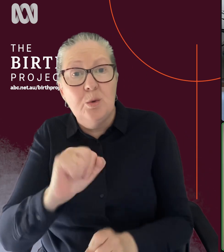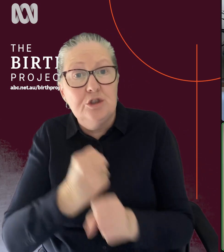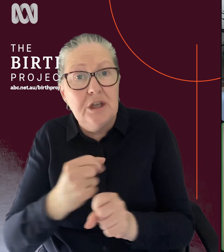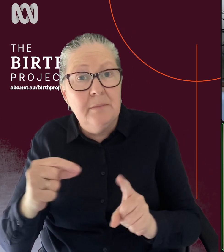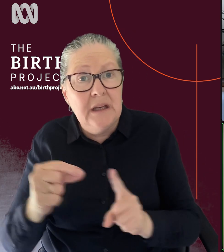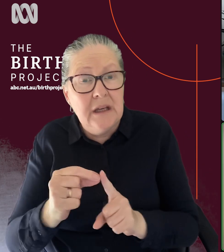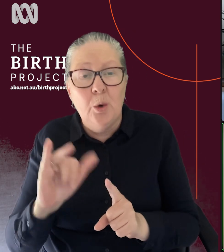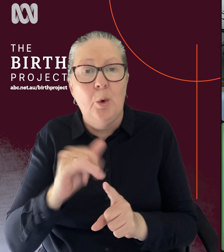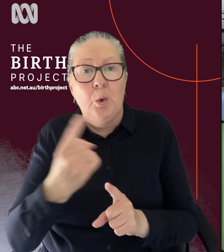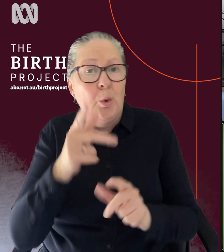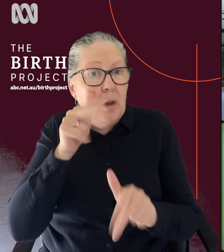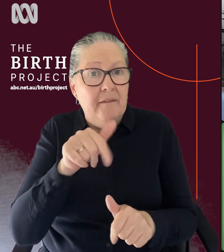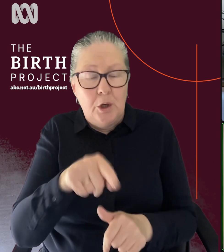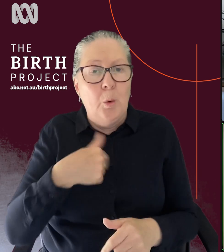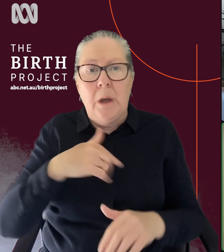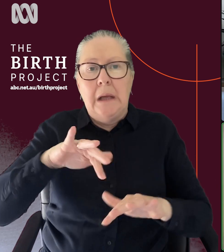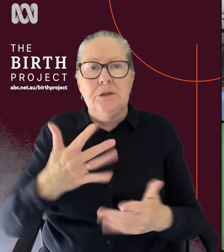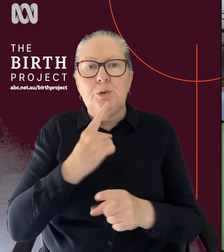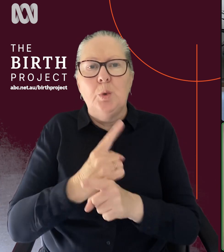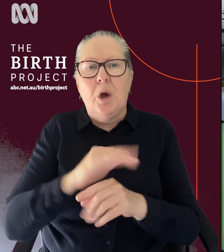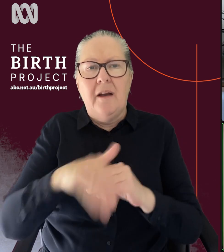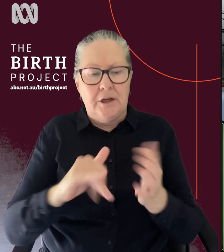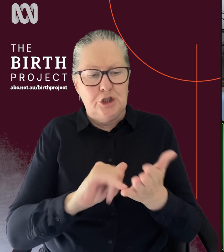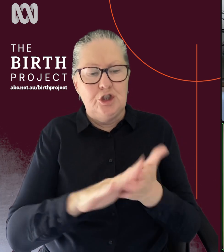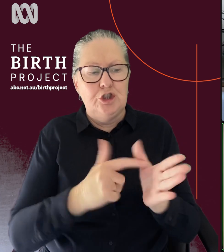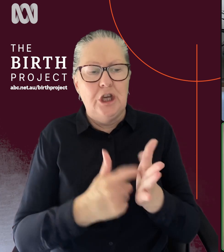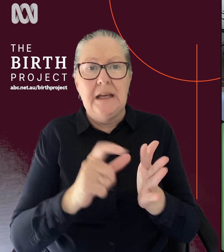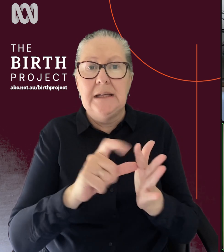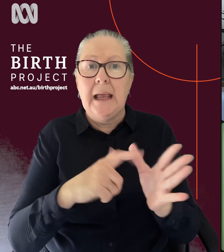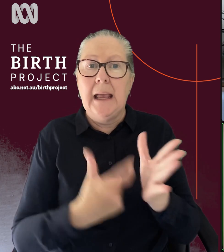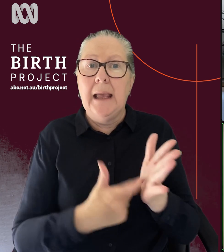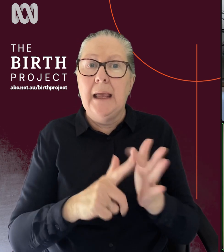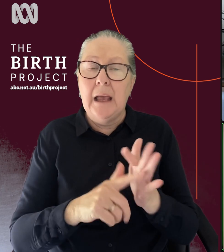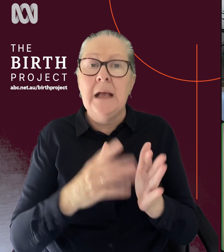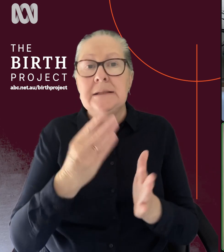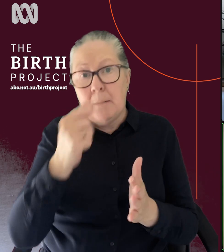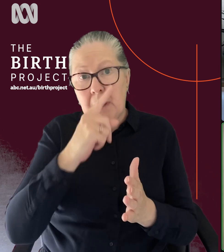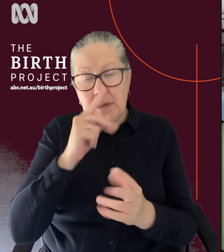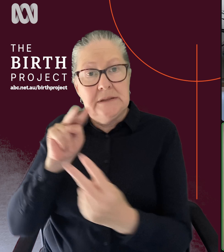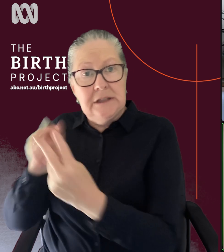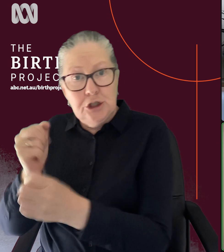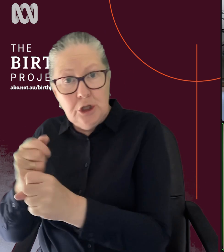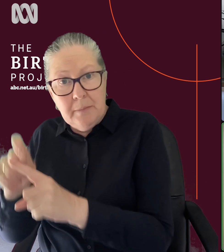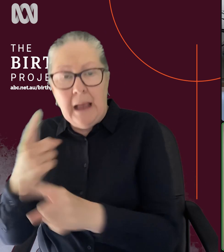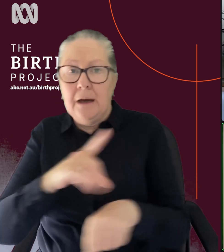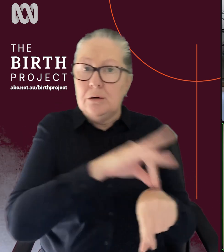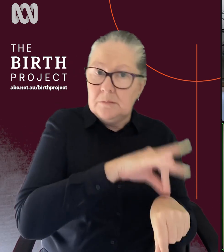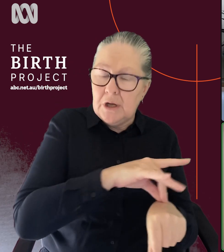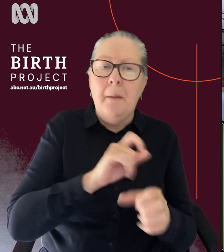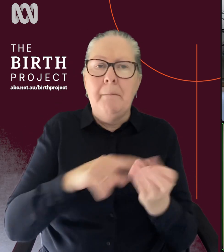your care provider initially, we didn't touch on shared care, but some people will go through a shared care model where they see their GP. Um, saying, look, for me,